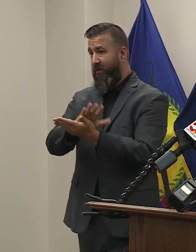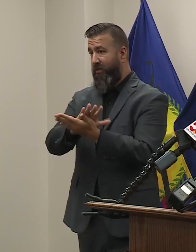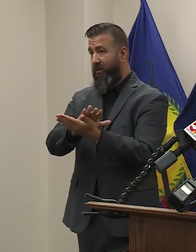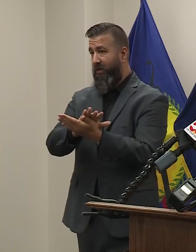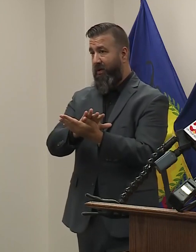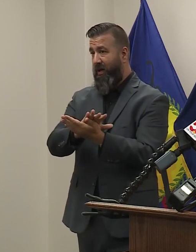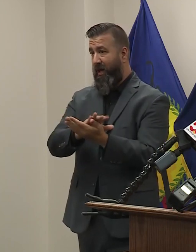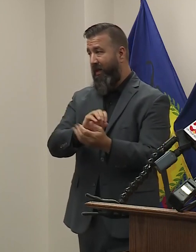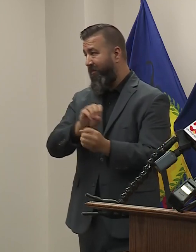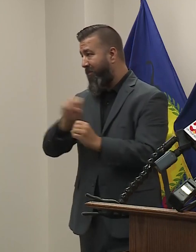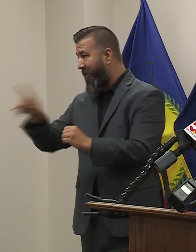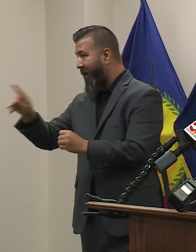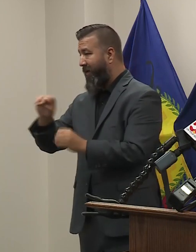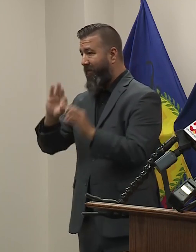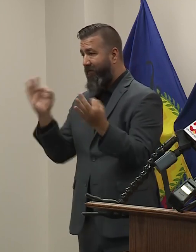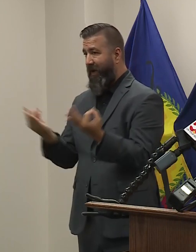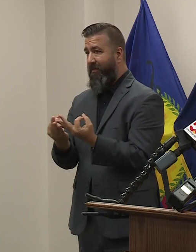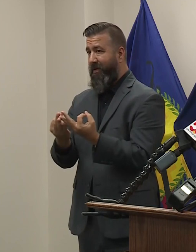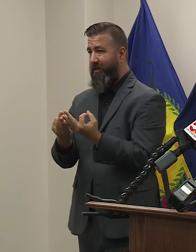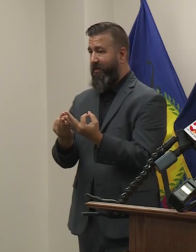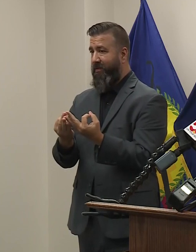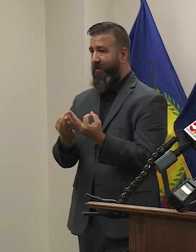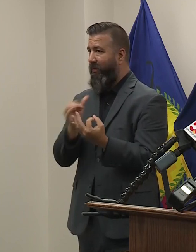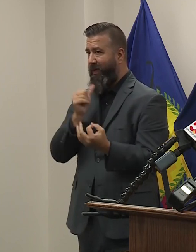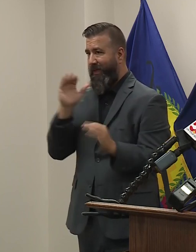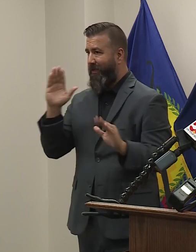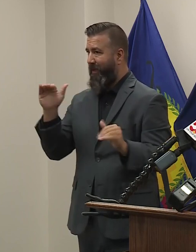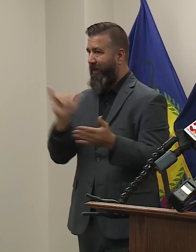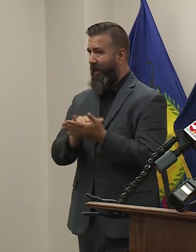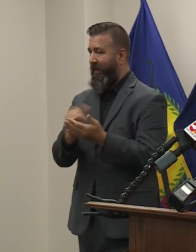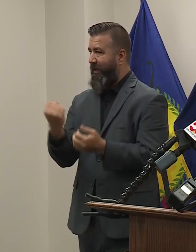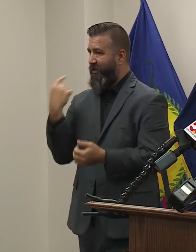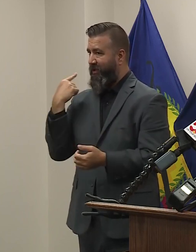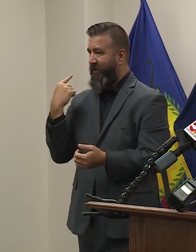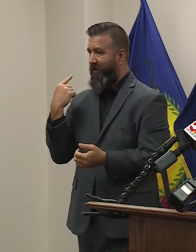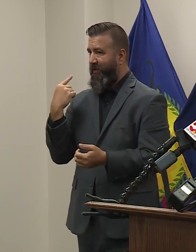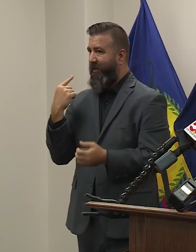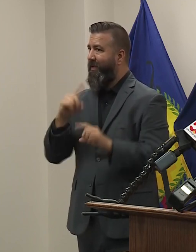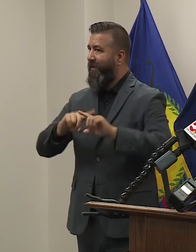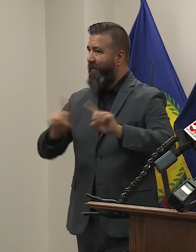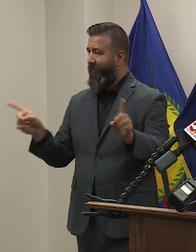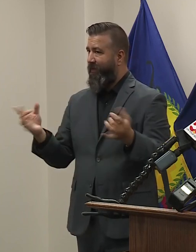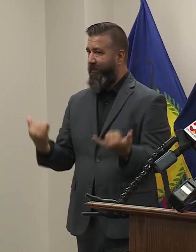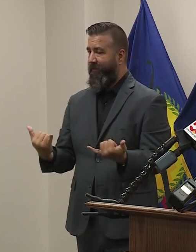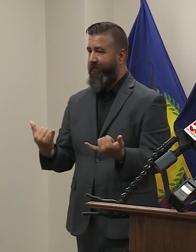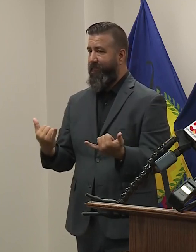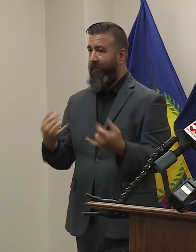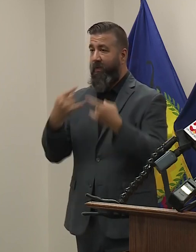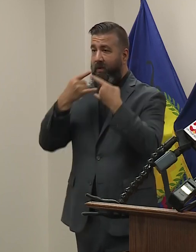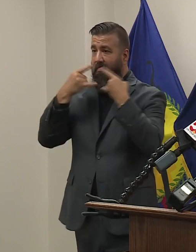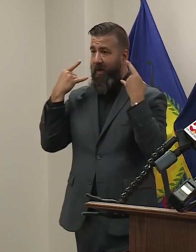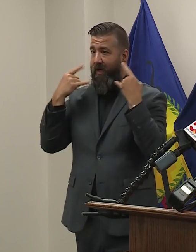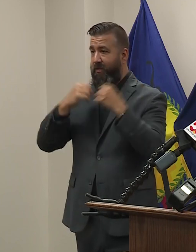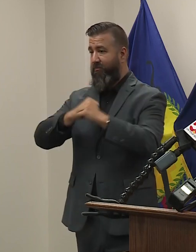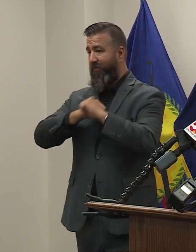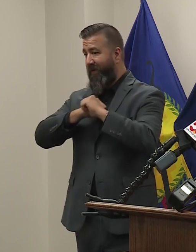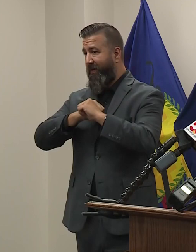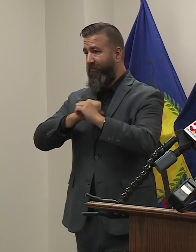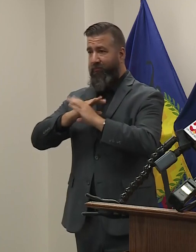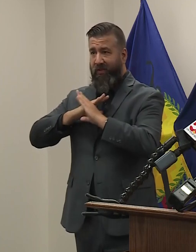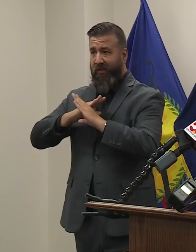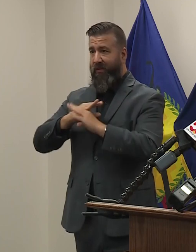their families or other people in their community at a rate we did not see last year. It is different. Masks prevent COVID.